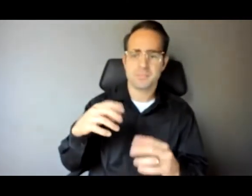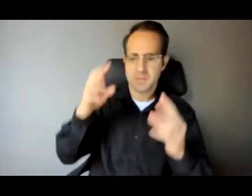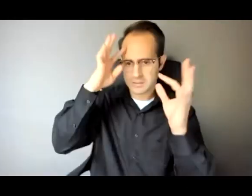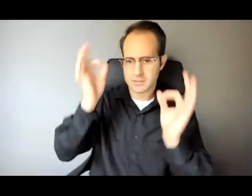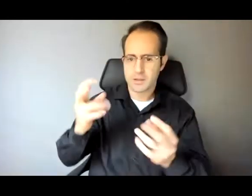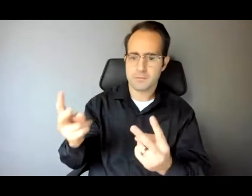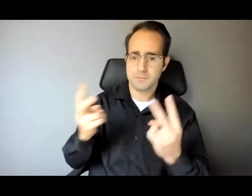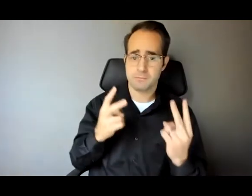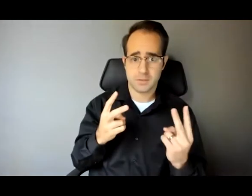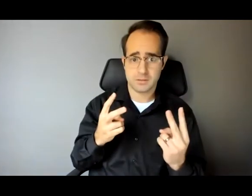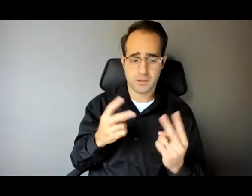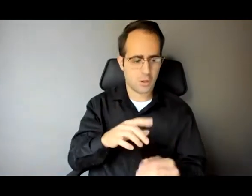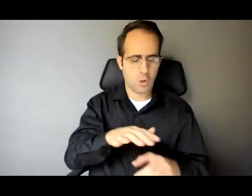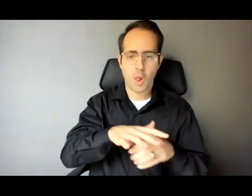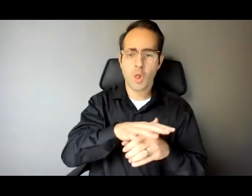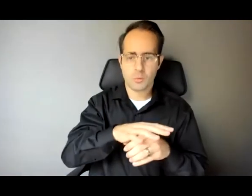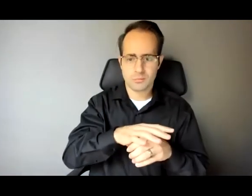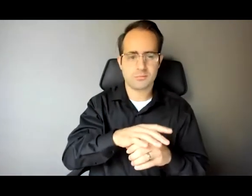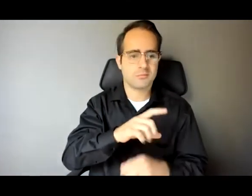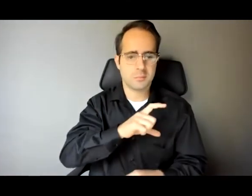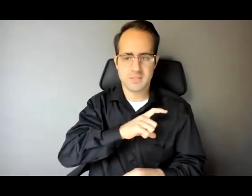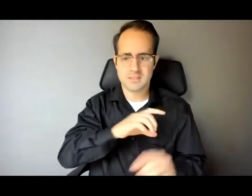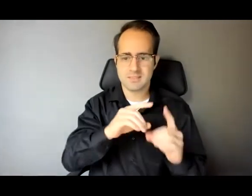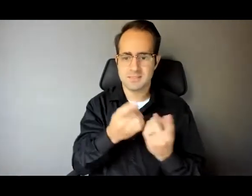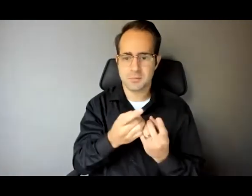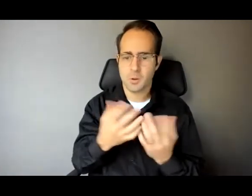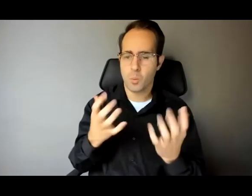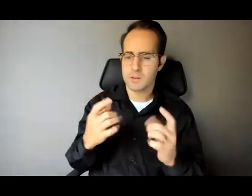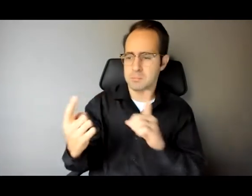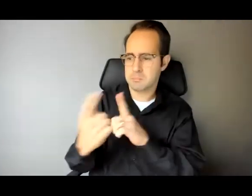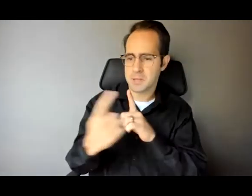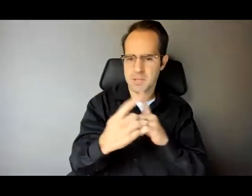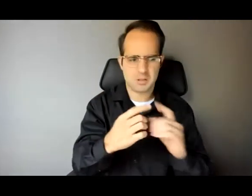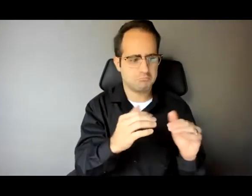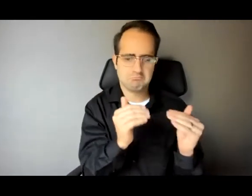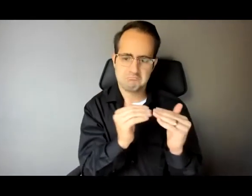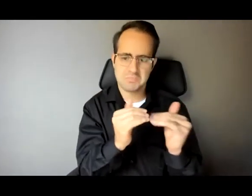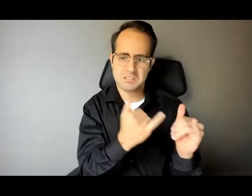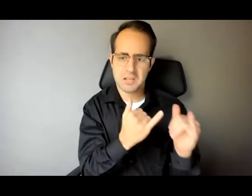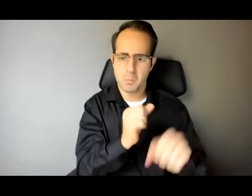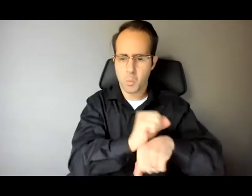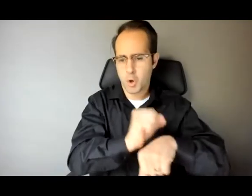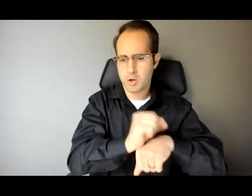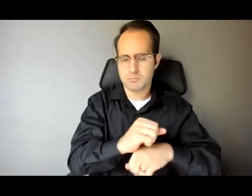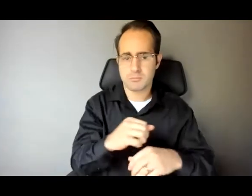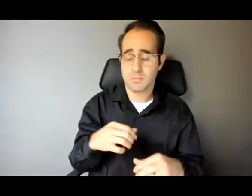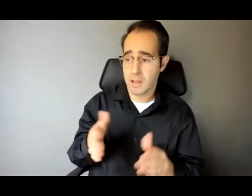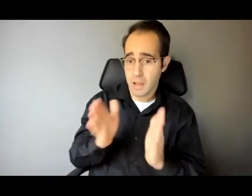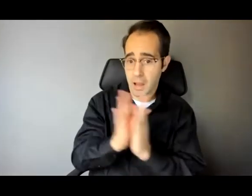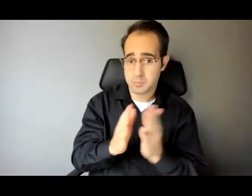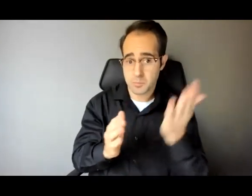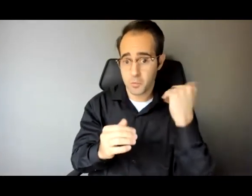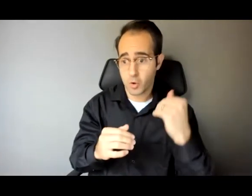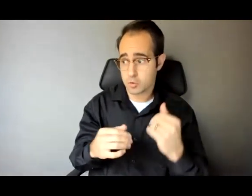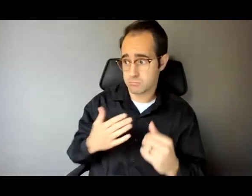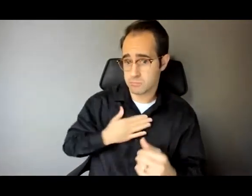enforcement counterparts. On a Saturday morning, he excitedly asked Sheldon and me if we wanted to tag along. My